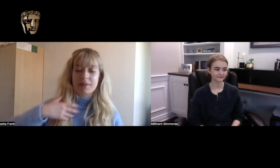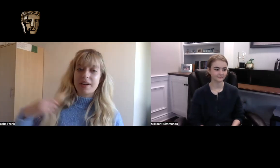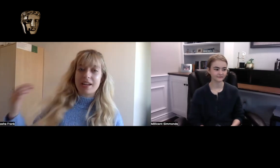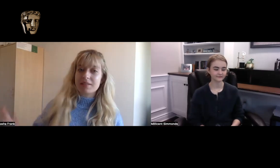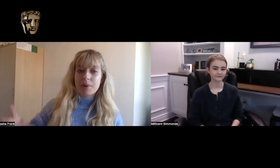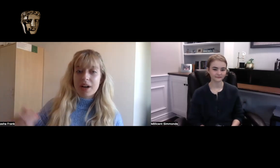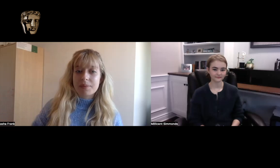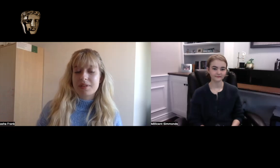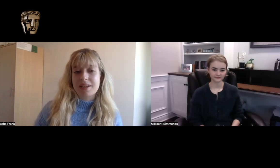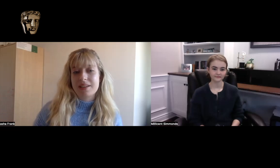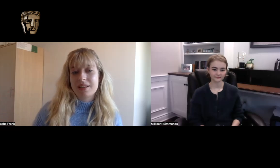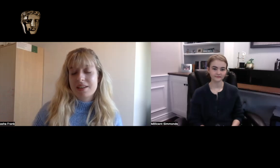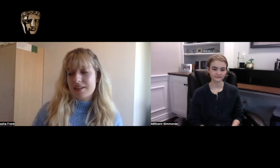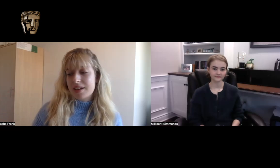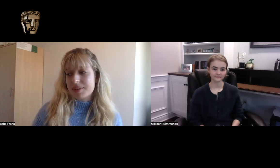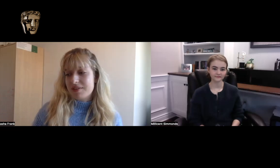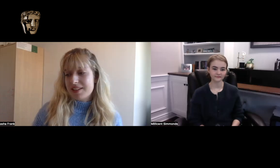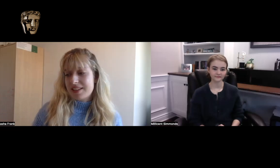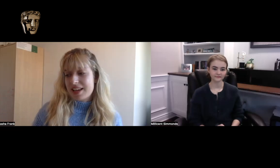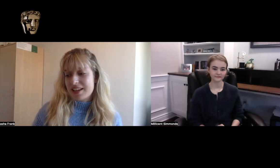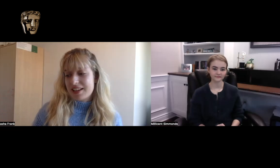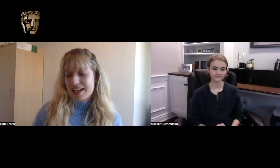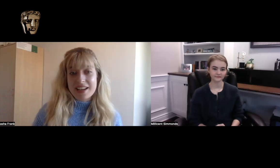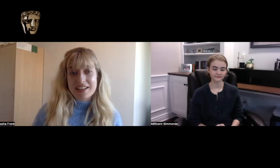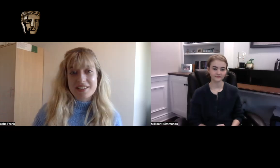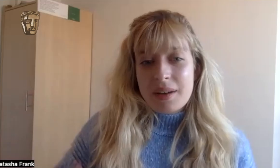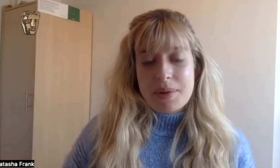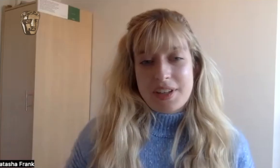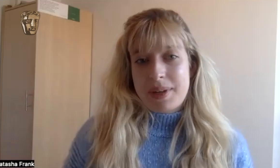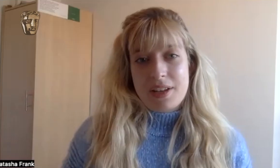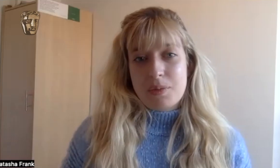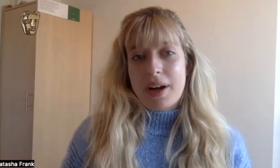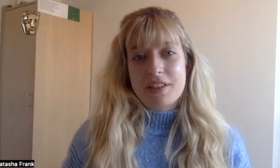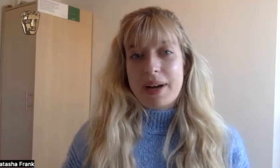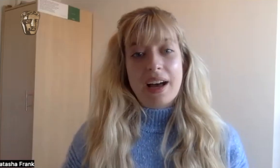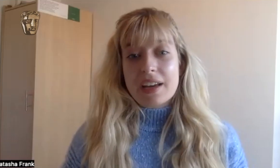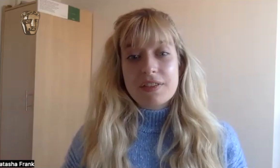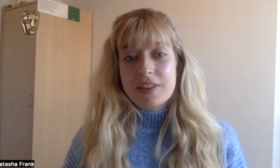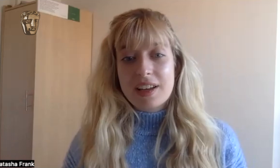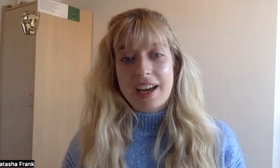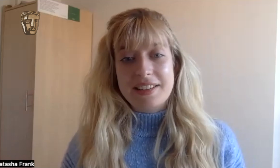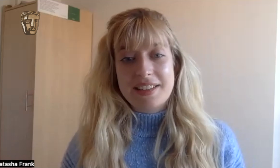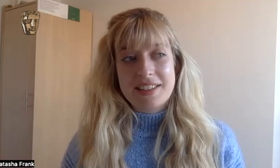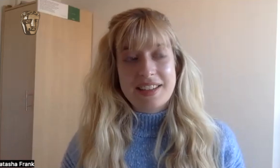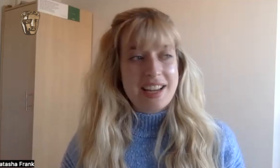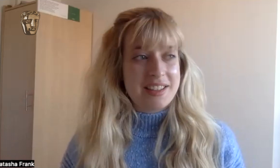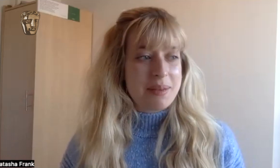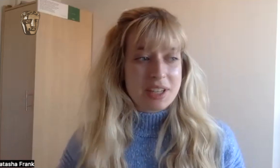create mock-ups to be convincing and yeah music's been a huge part of my life and it seems like